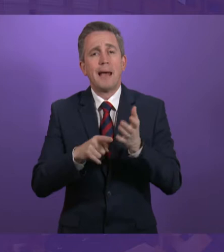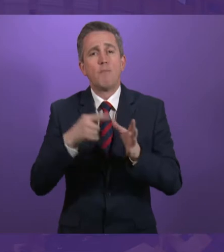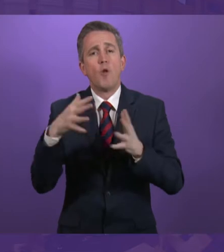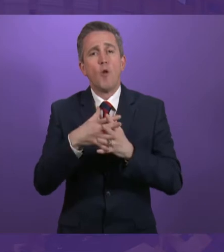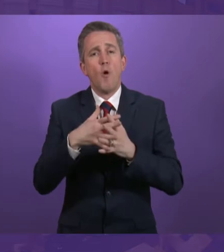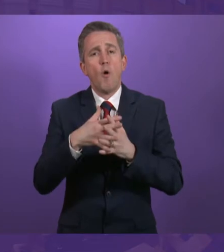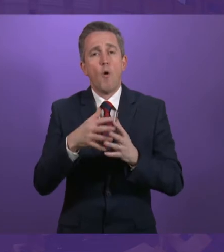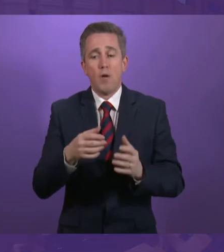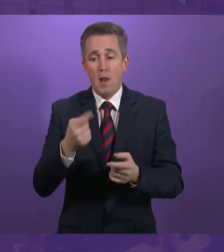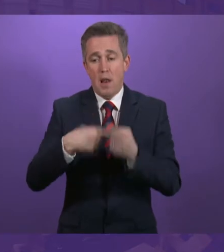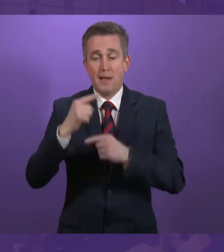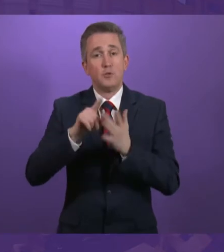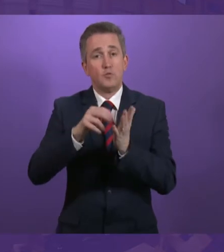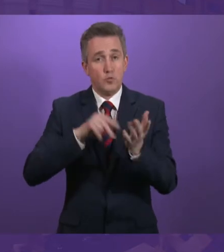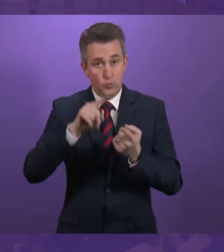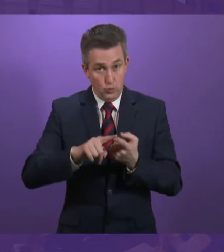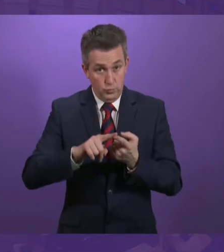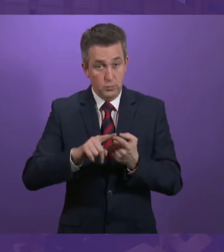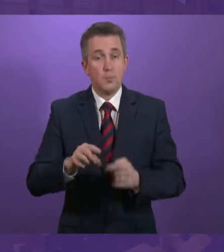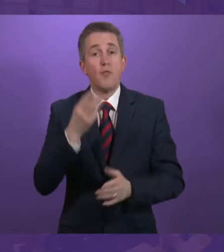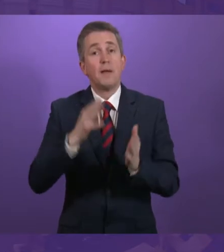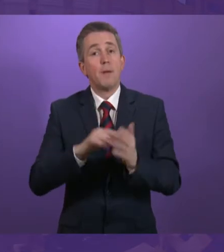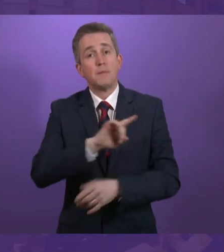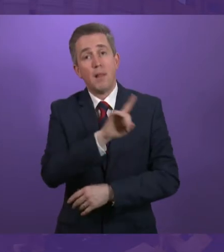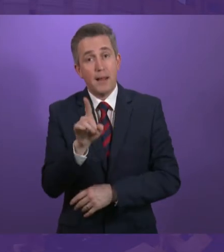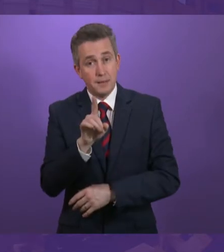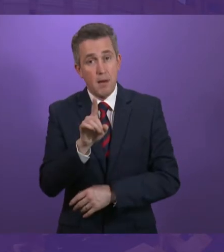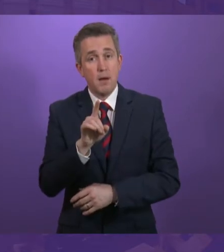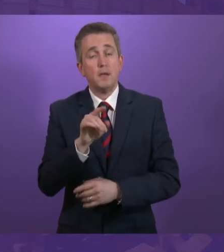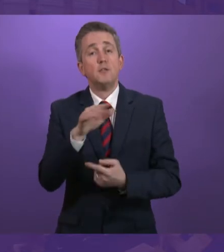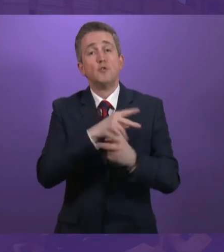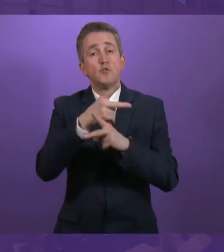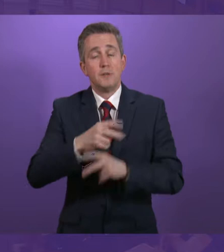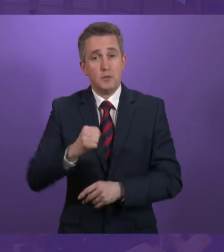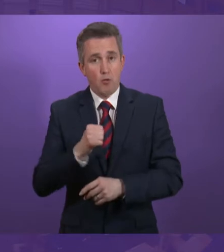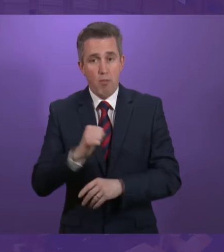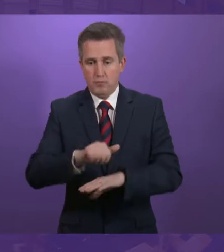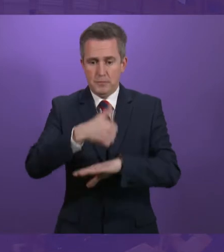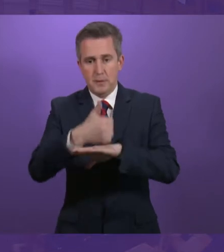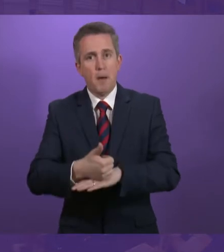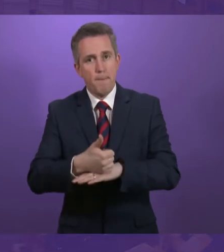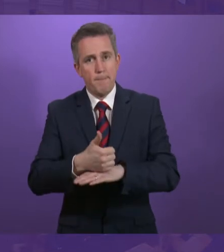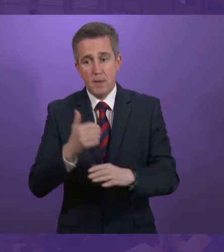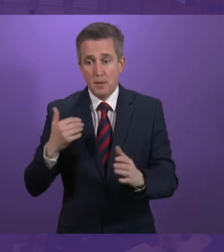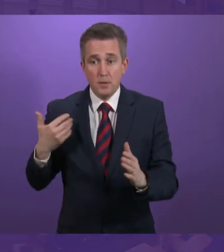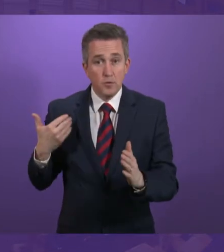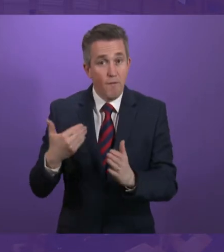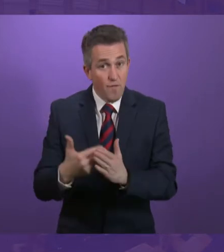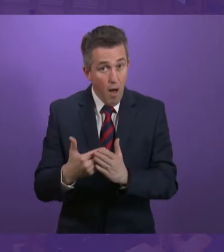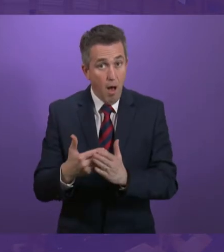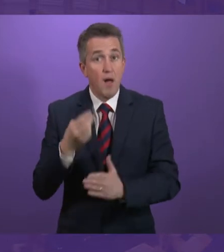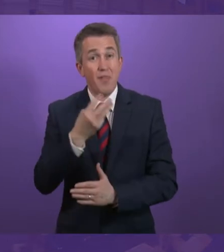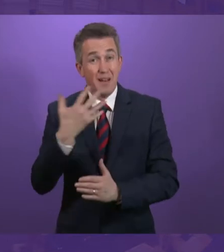Three months later, our country's new agency, Social Security Scotland, opened its doors. And since then, we've put over £35 million